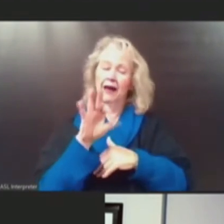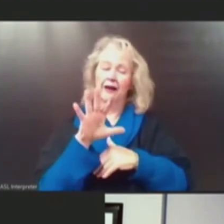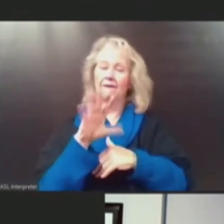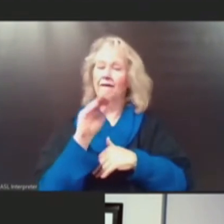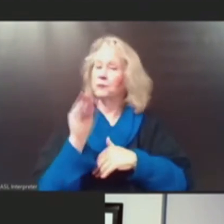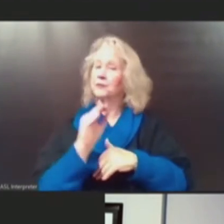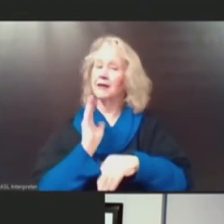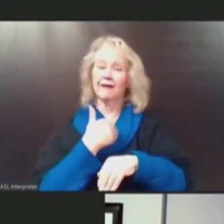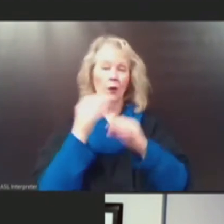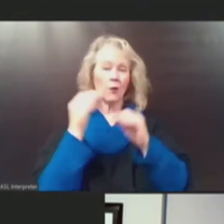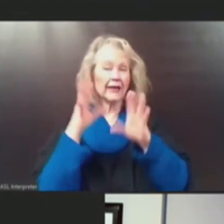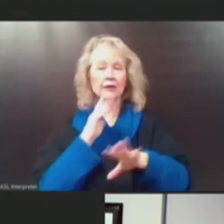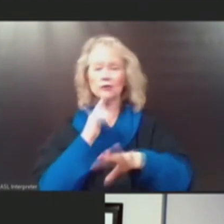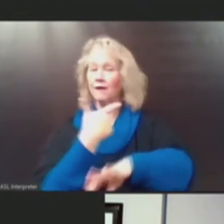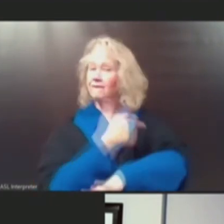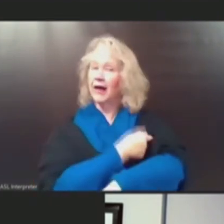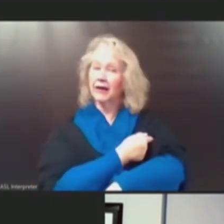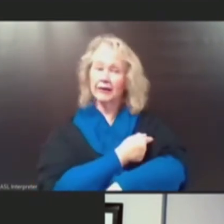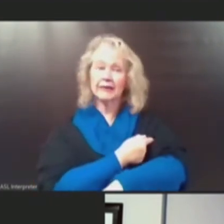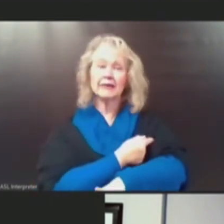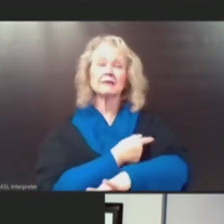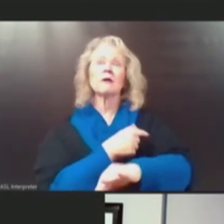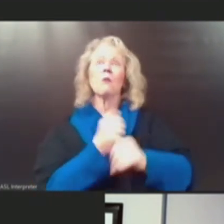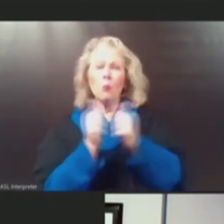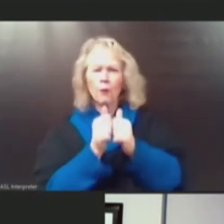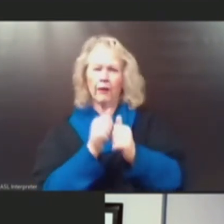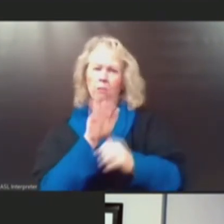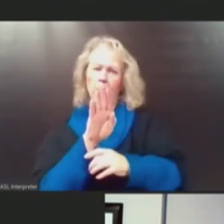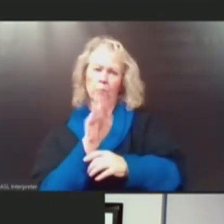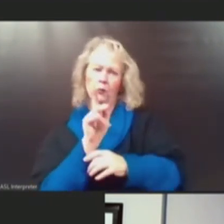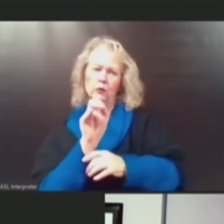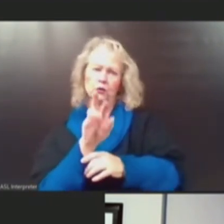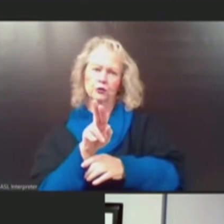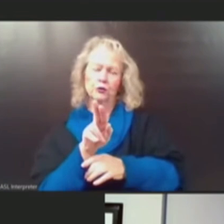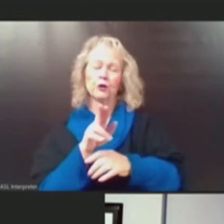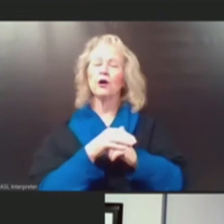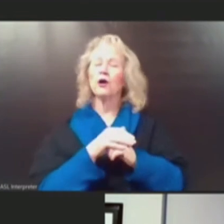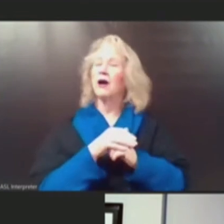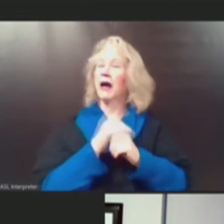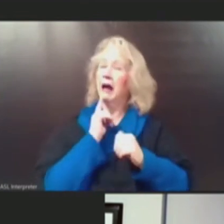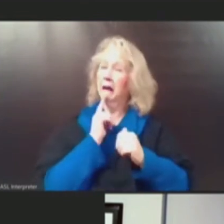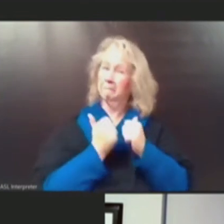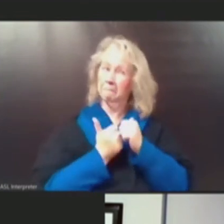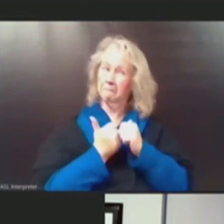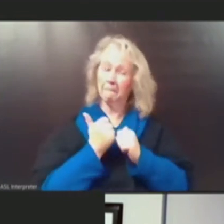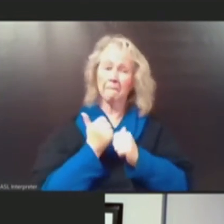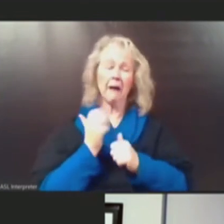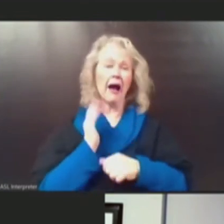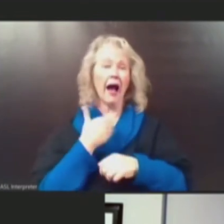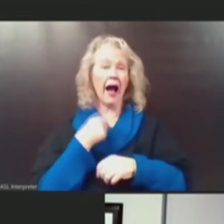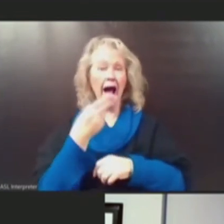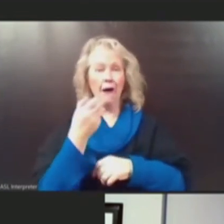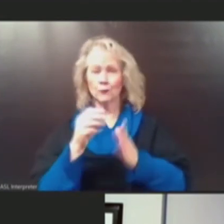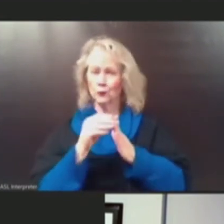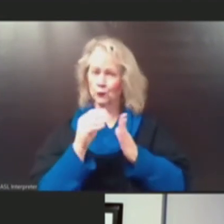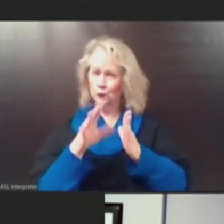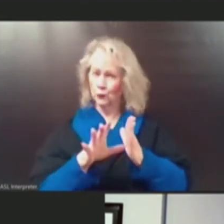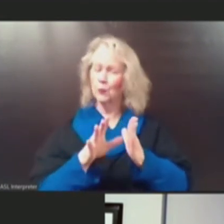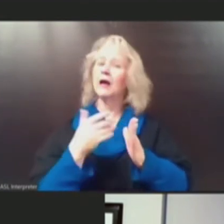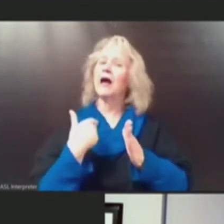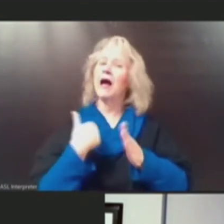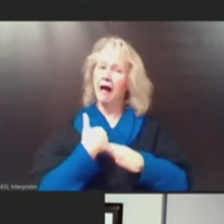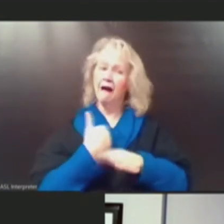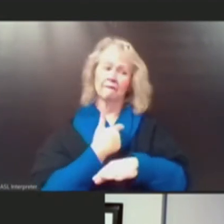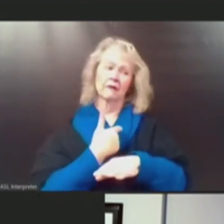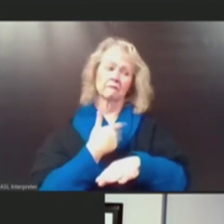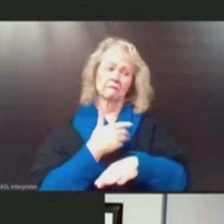are vaccinated. Most of them are boosted. I'd say we have a vast majority of the high schoolers have now been vaccinated, at least with a shot.